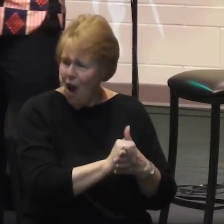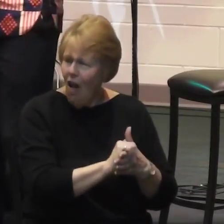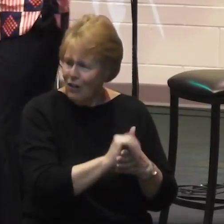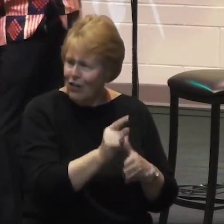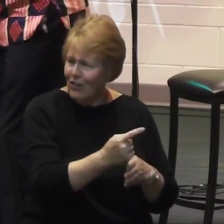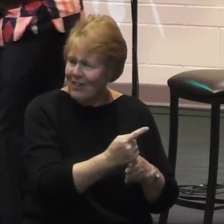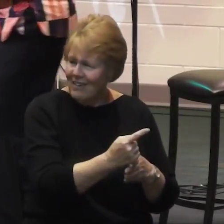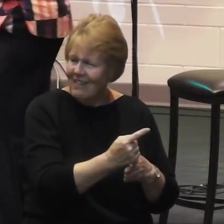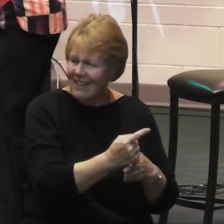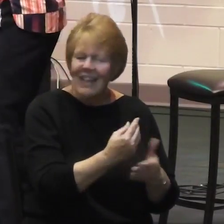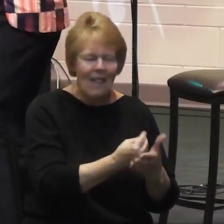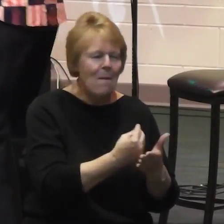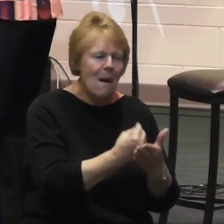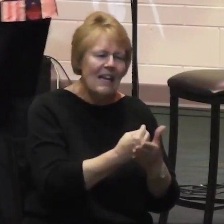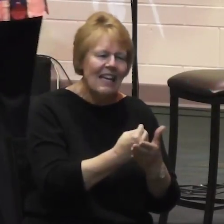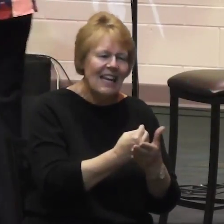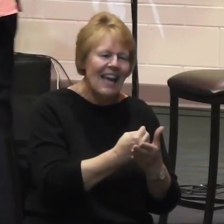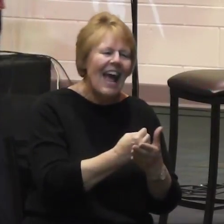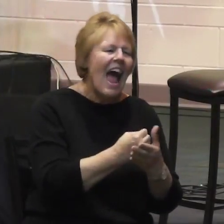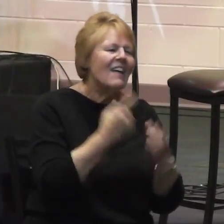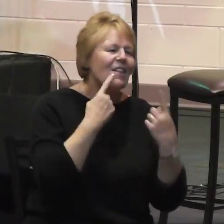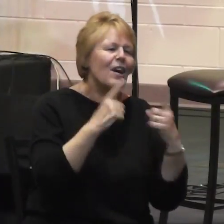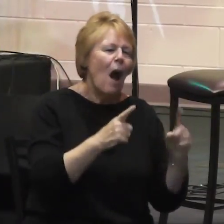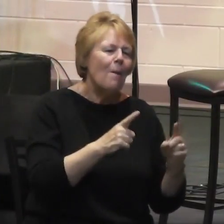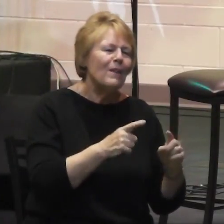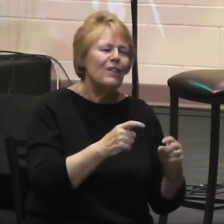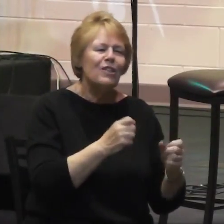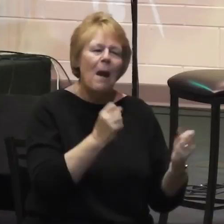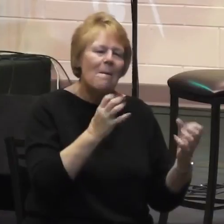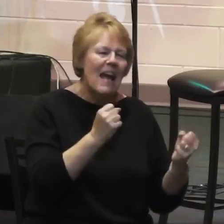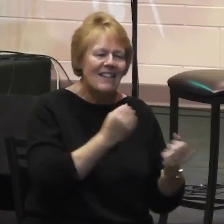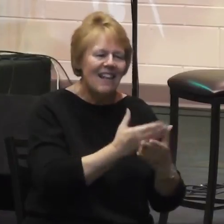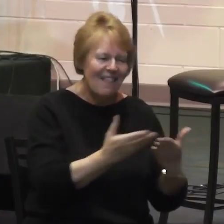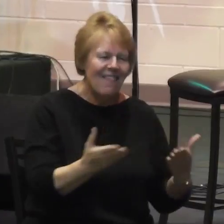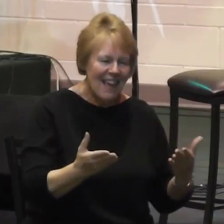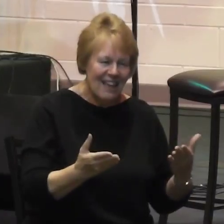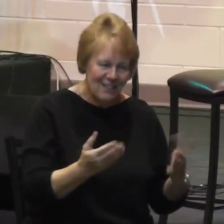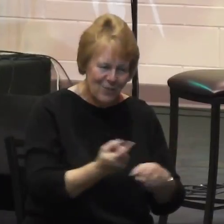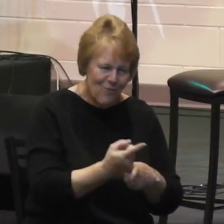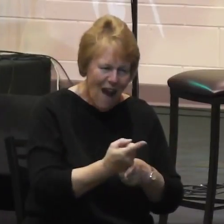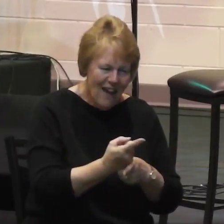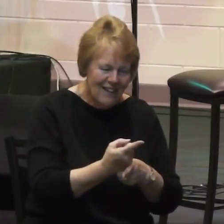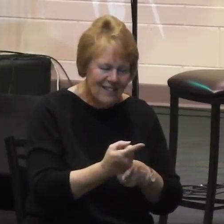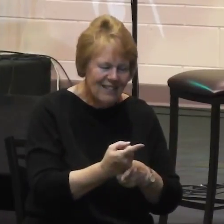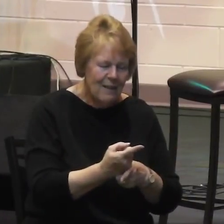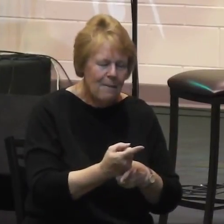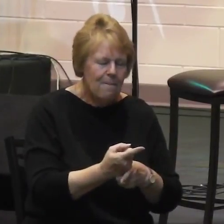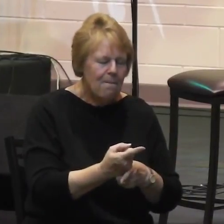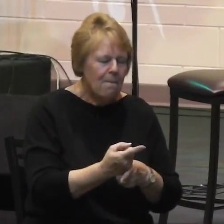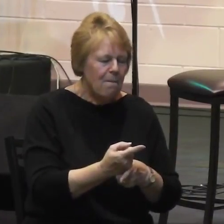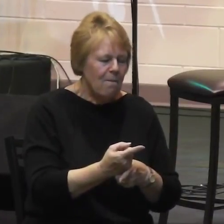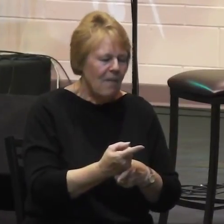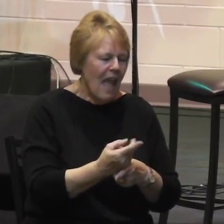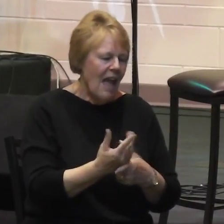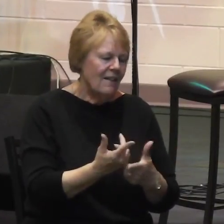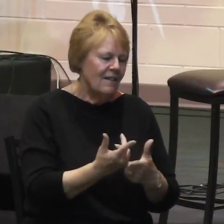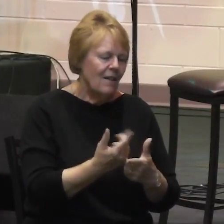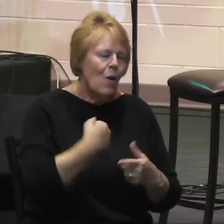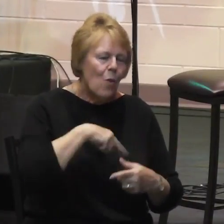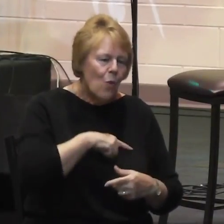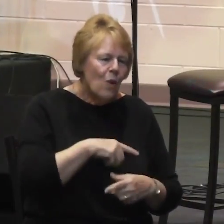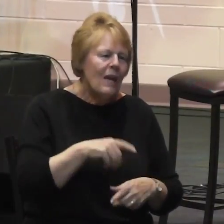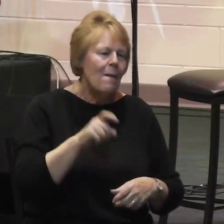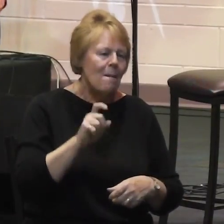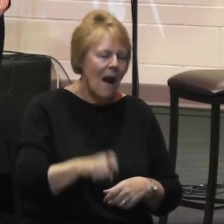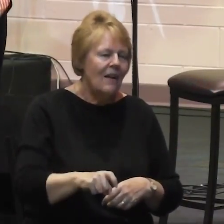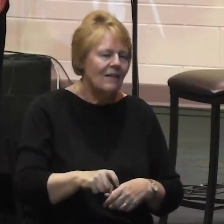You know and we have to celebrate that. is part of what God has blessed his body with and we must